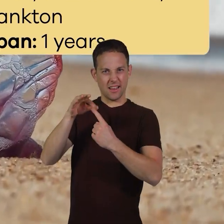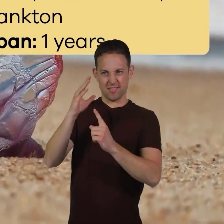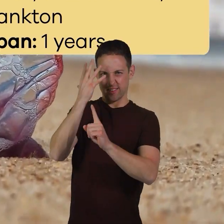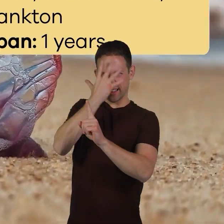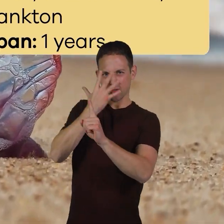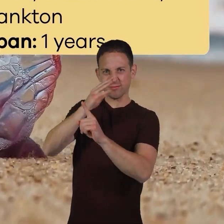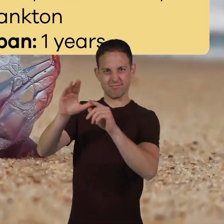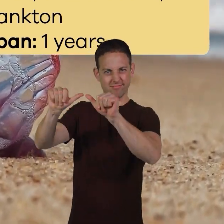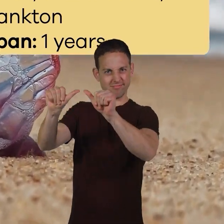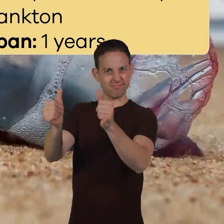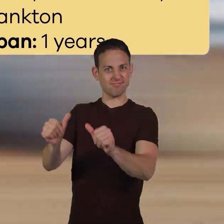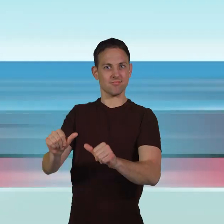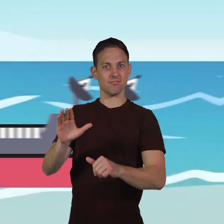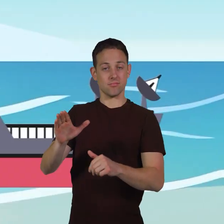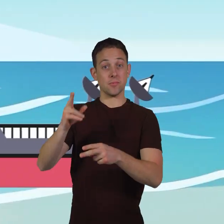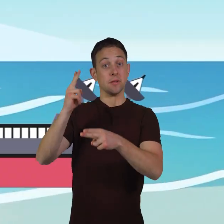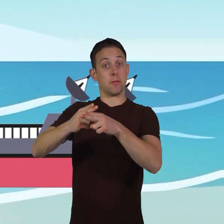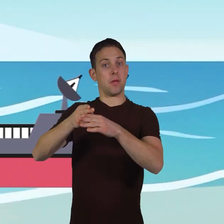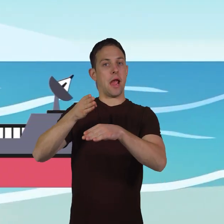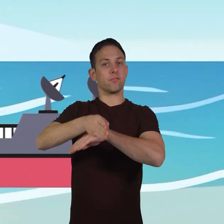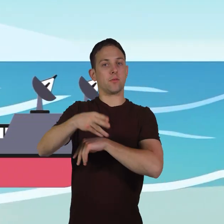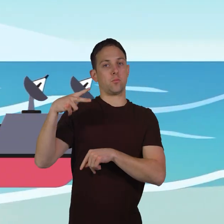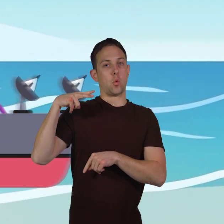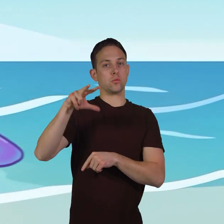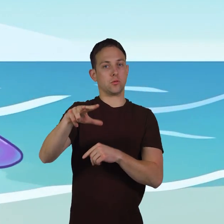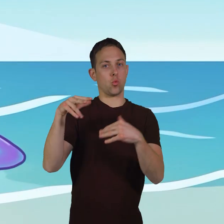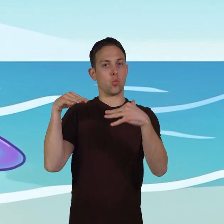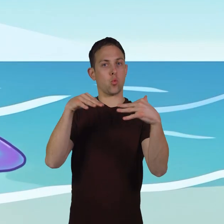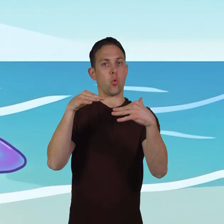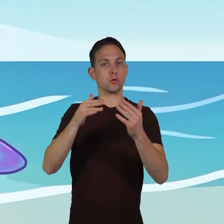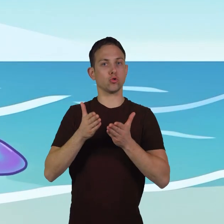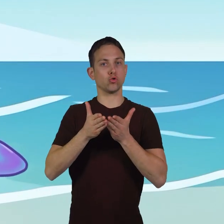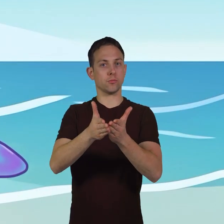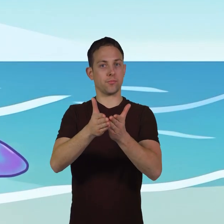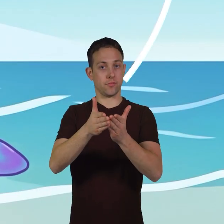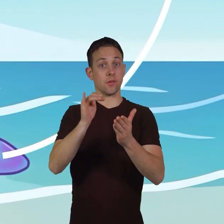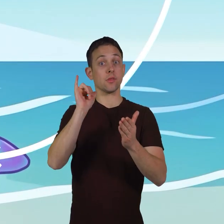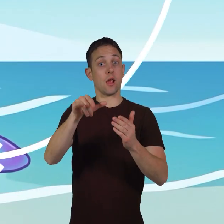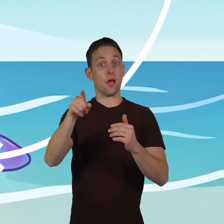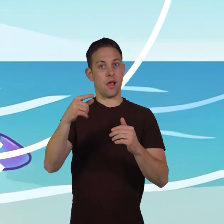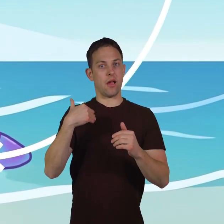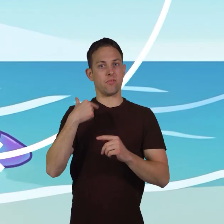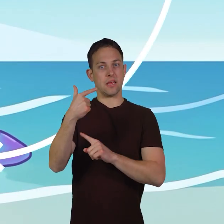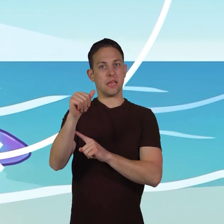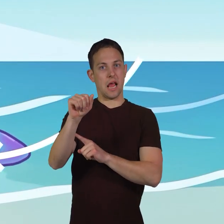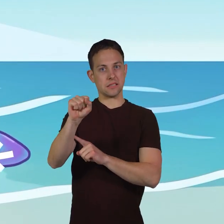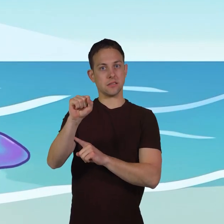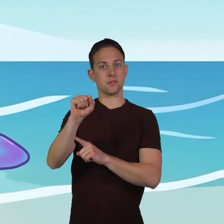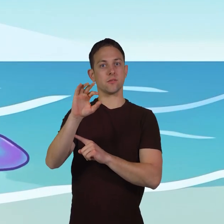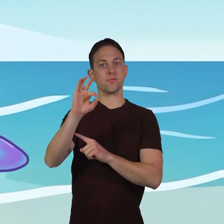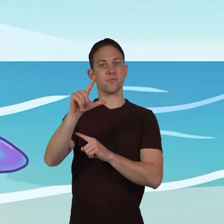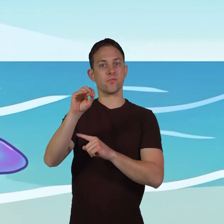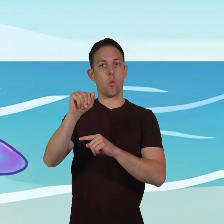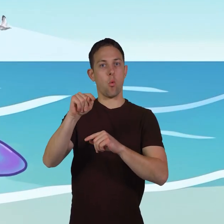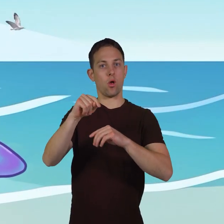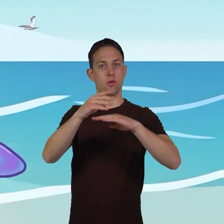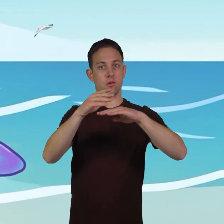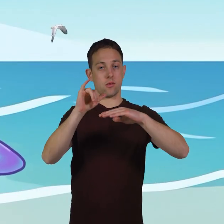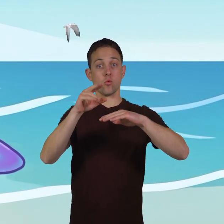characteristics. Named after a Portuguese warship, they consist of a gas-filled float that sits above the water like a